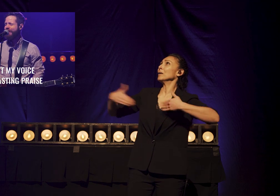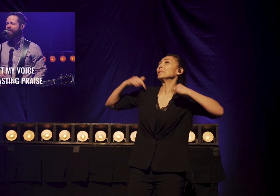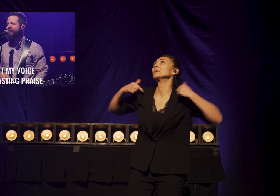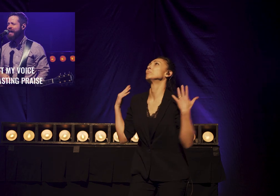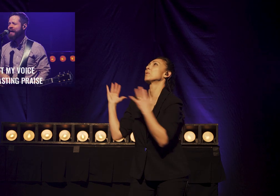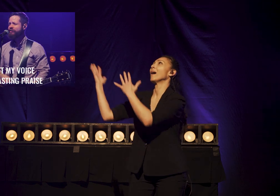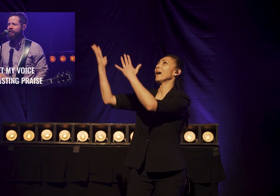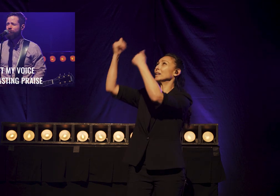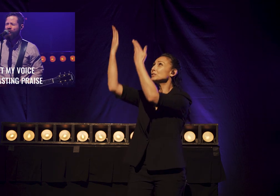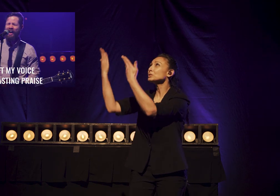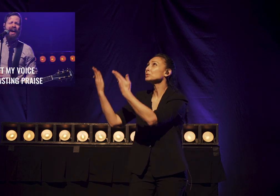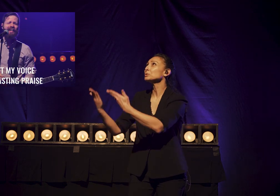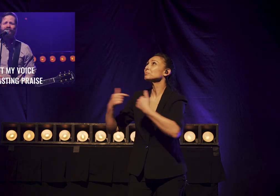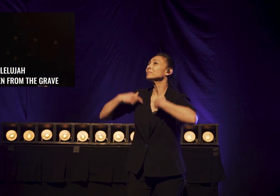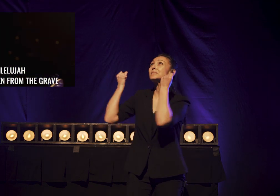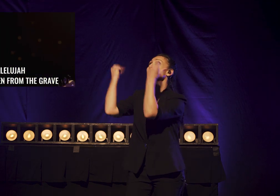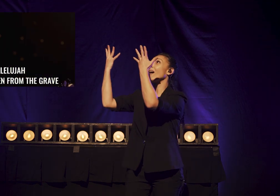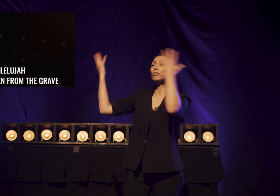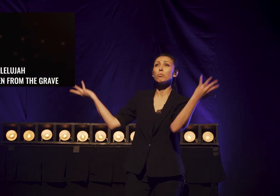Everlasting Praise Hallelujah